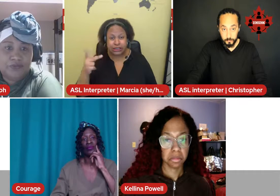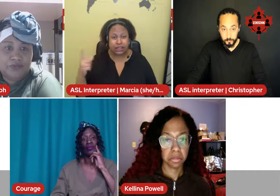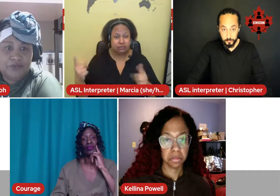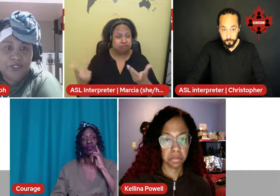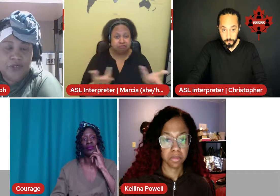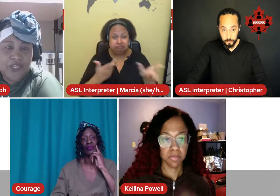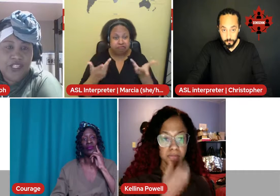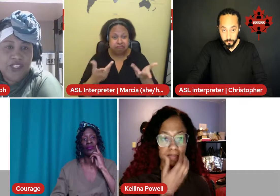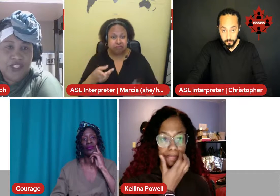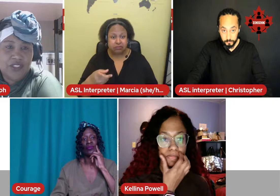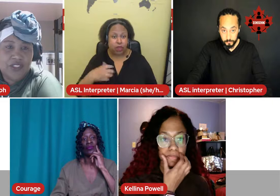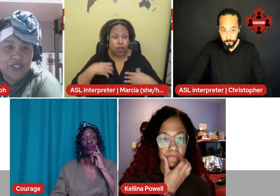Courage? Courage.